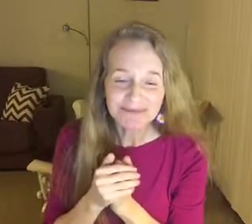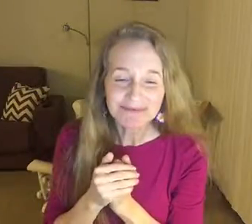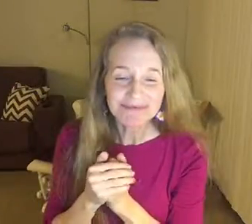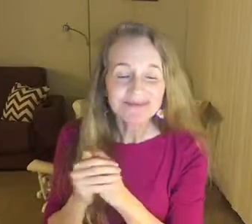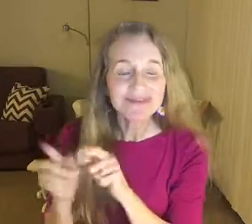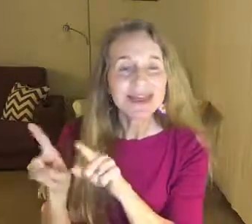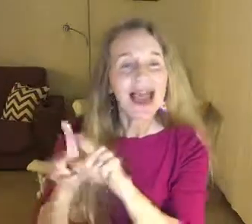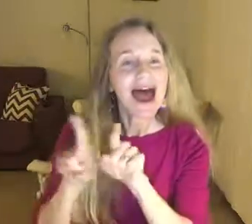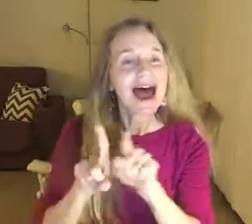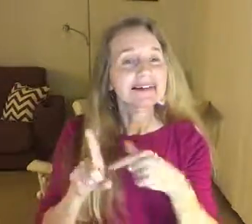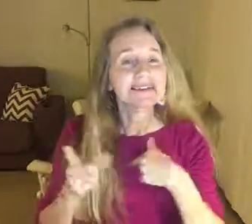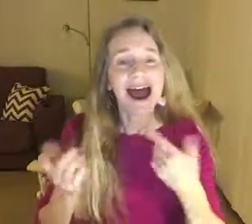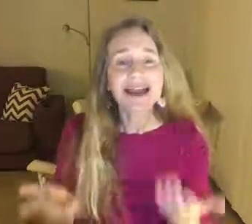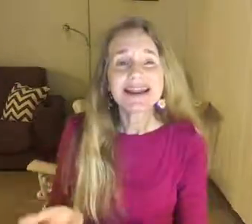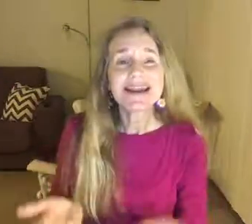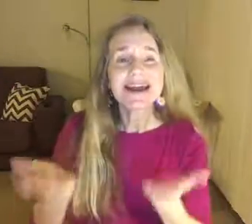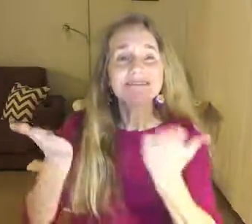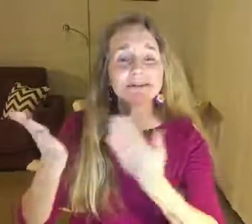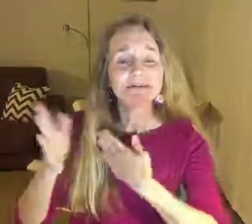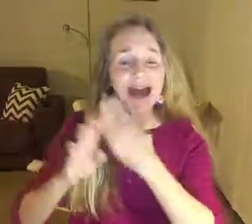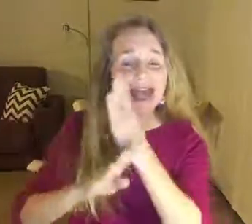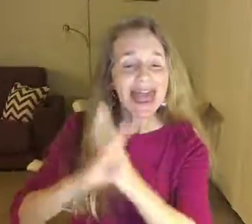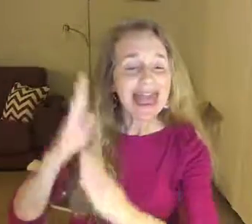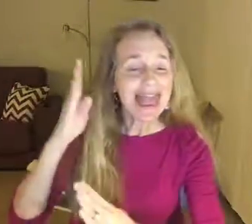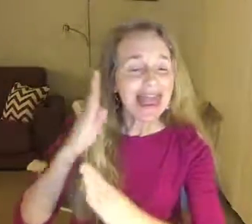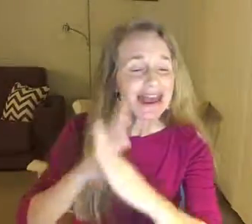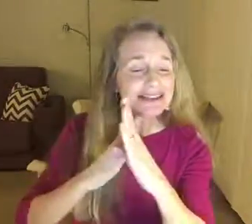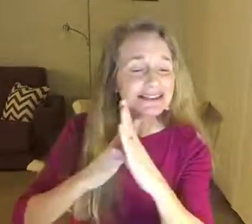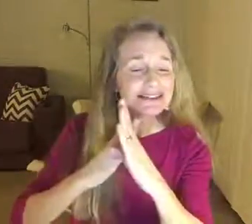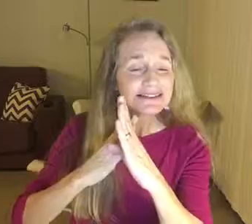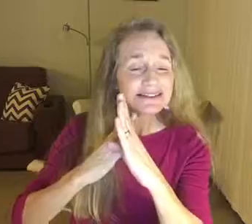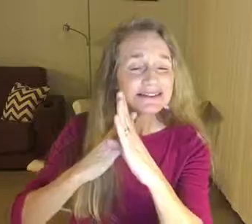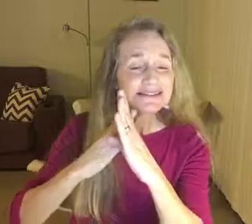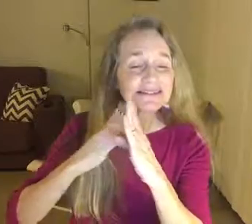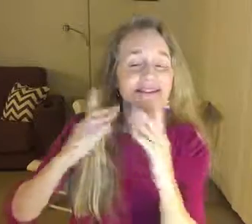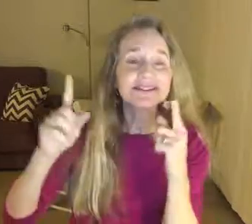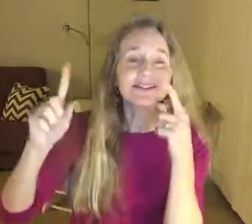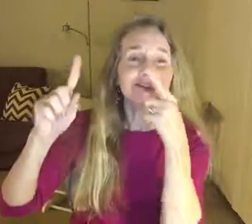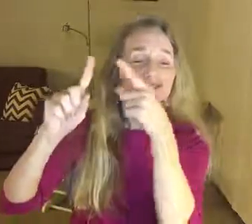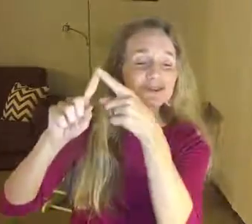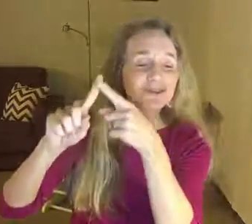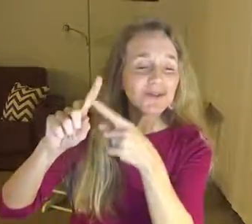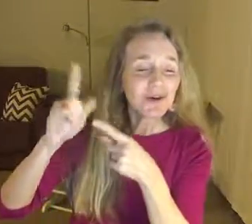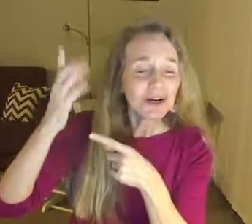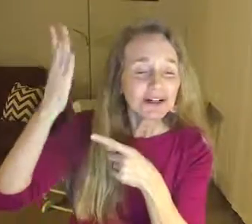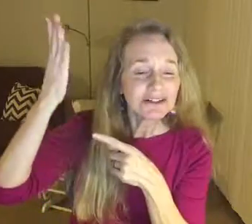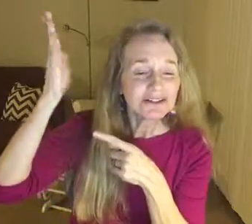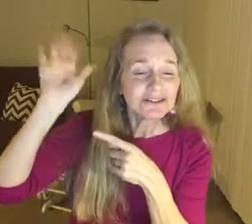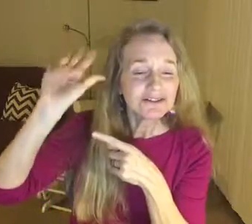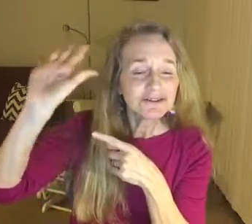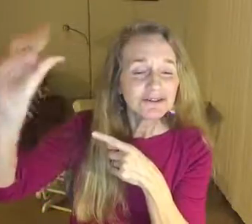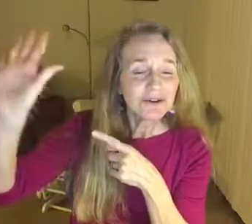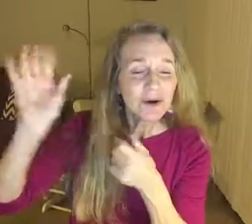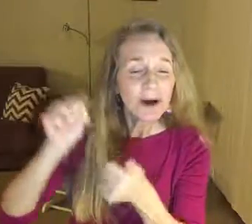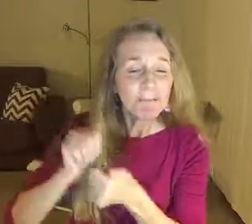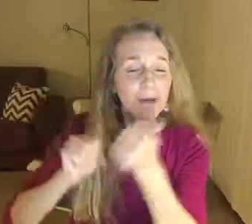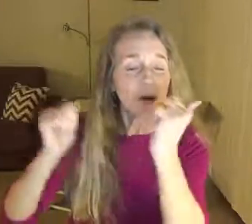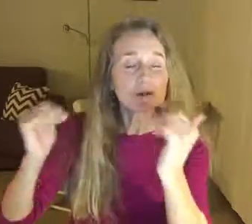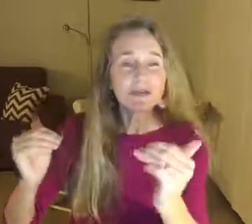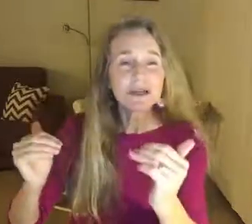As I lift my hand toward your most